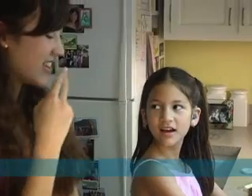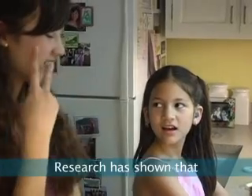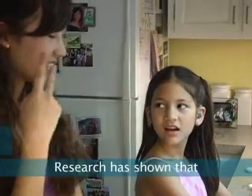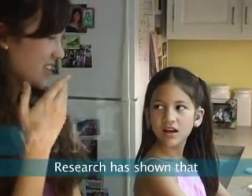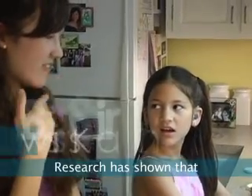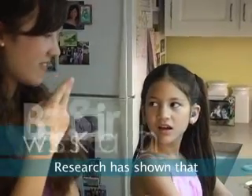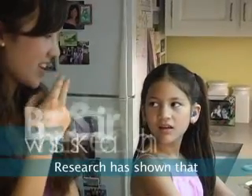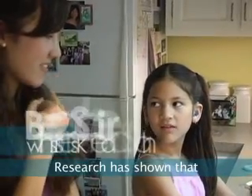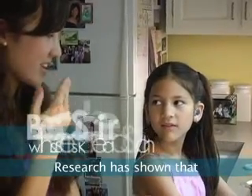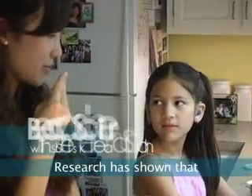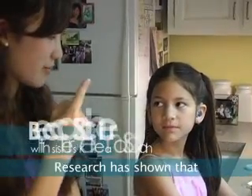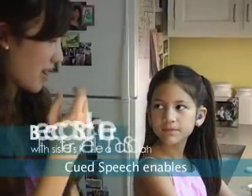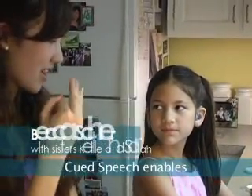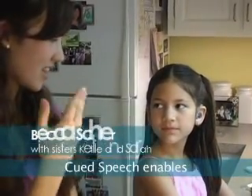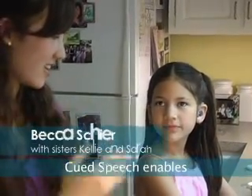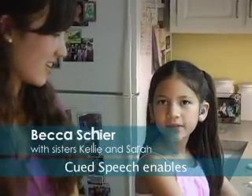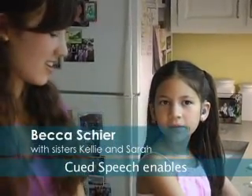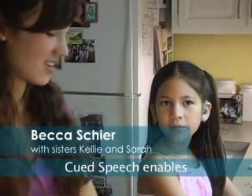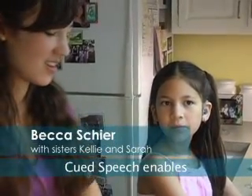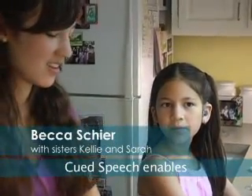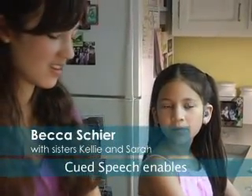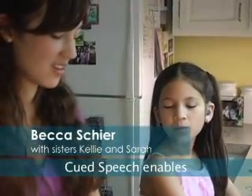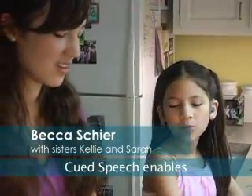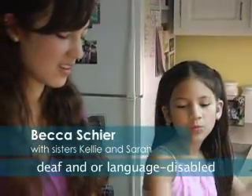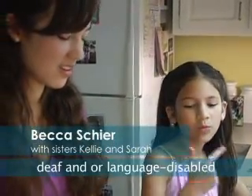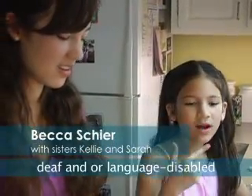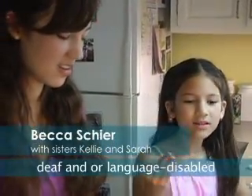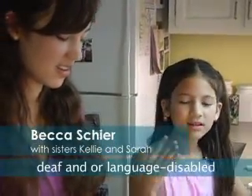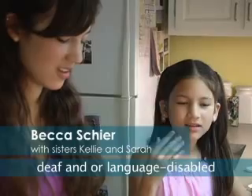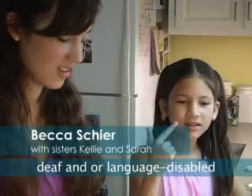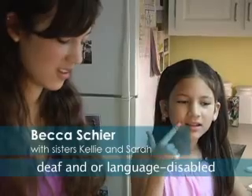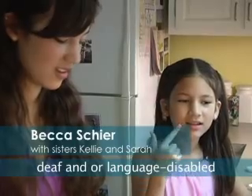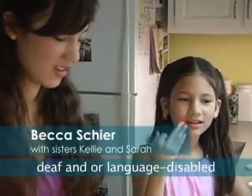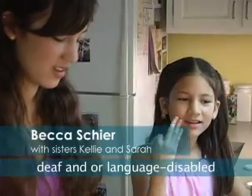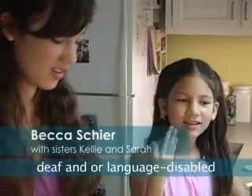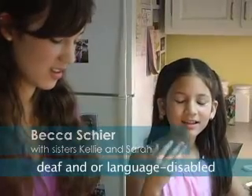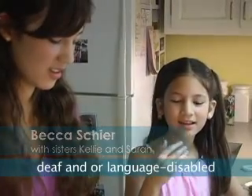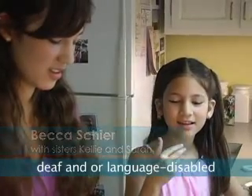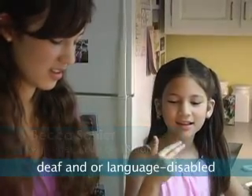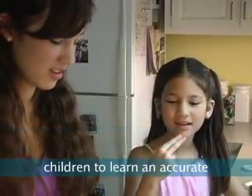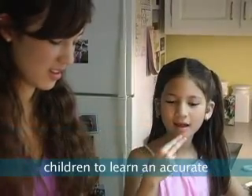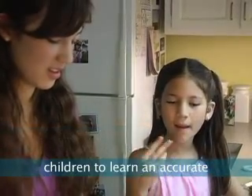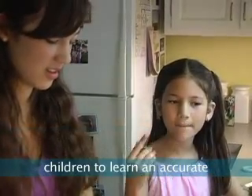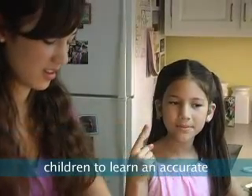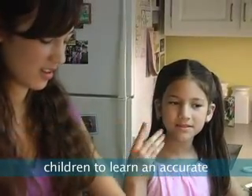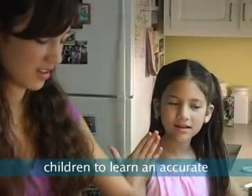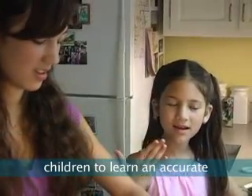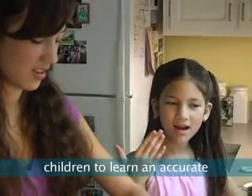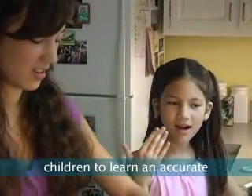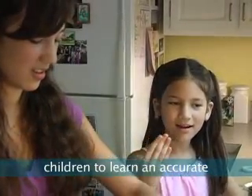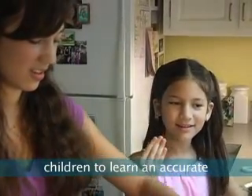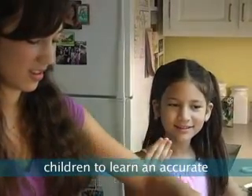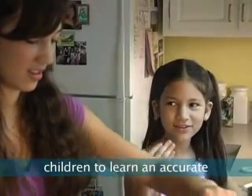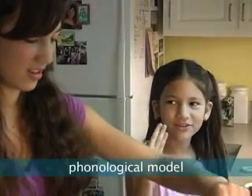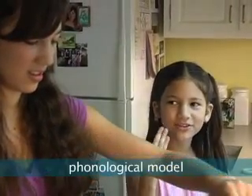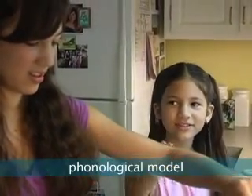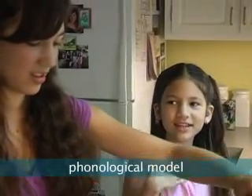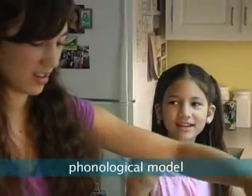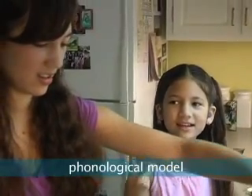Research has shown that Cued speech enables deaf and or language disabled children to learn an accurate phonological